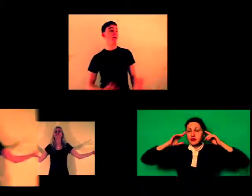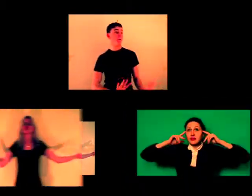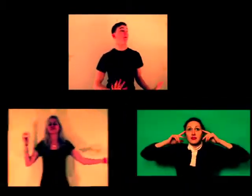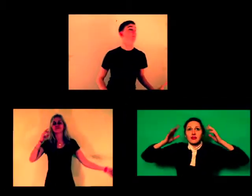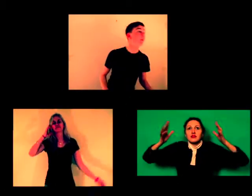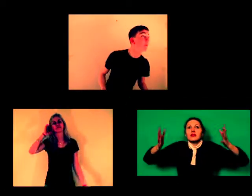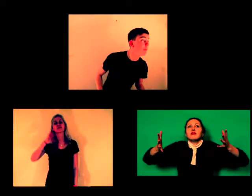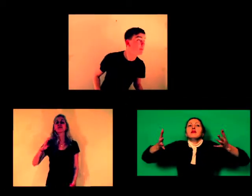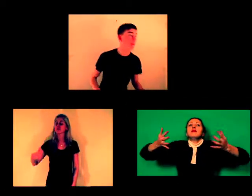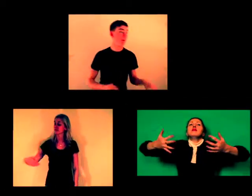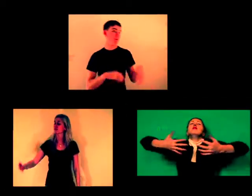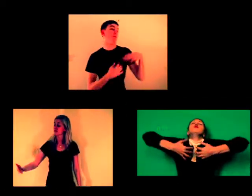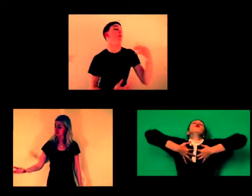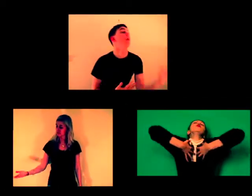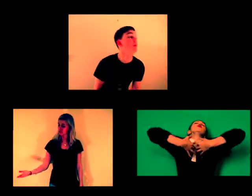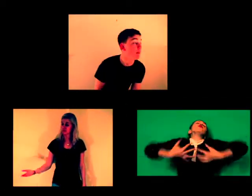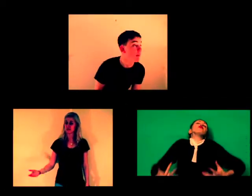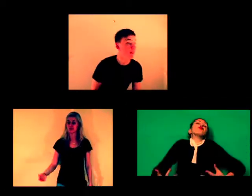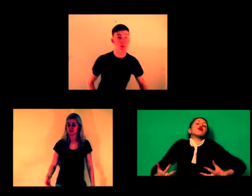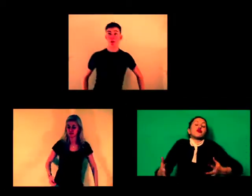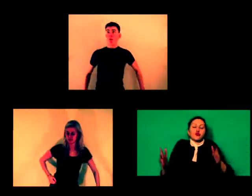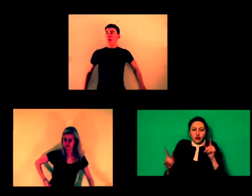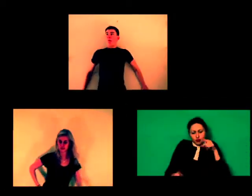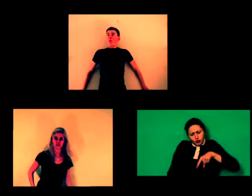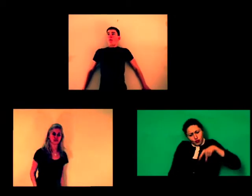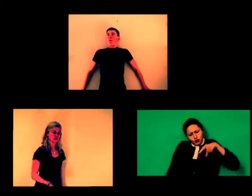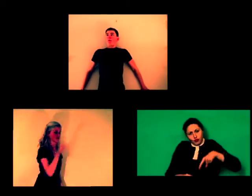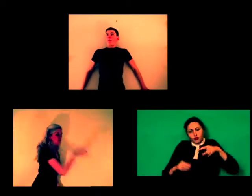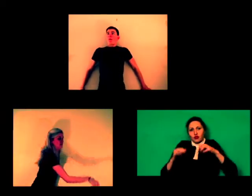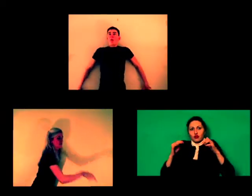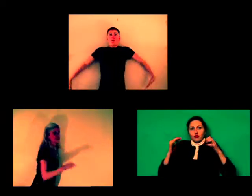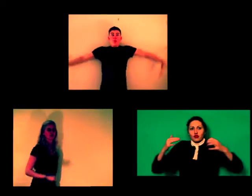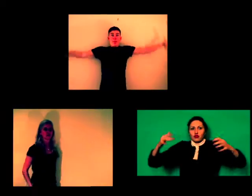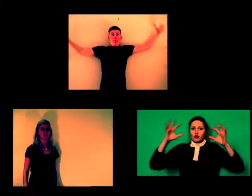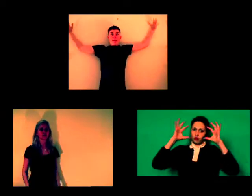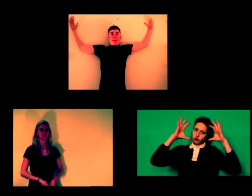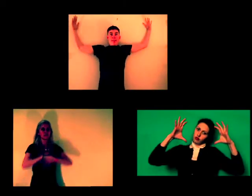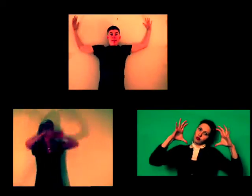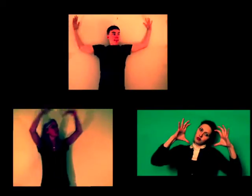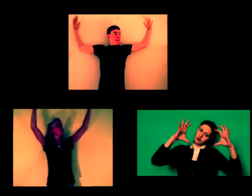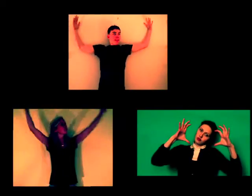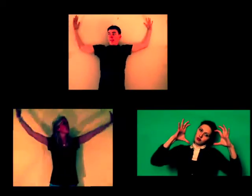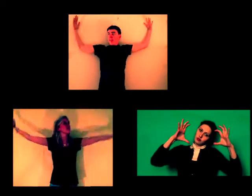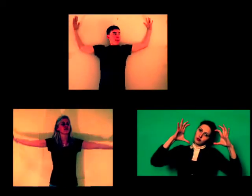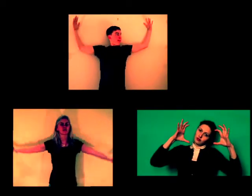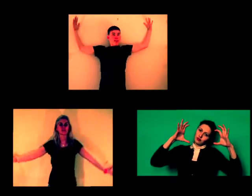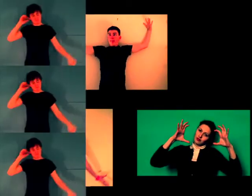We just need to help ourselves step back, press pause, and get the bigger picture.